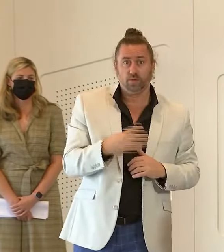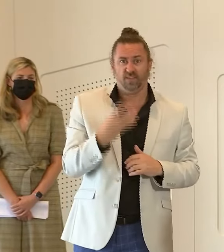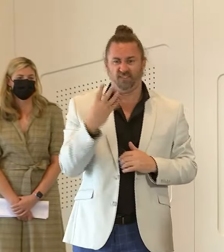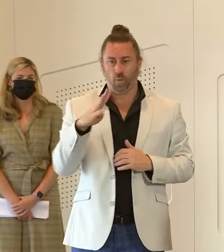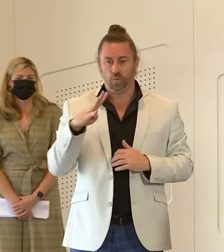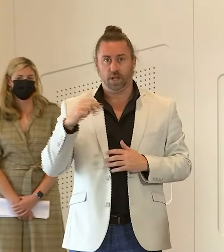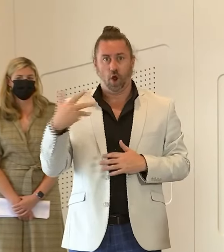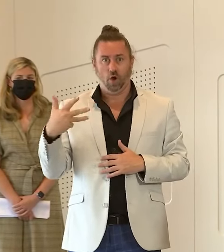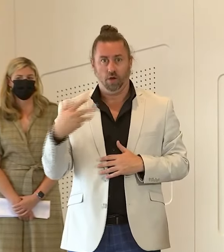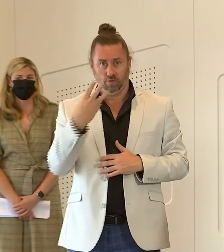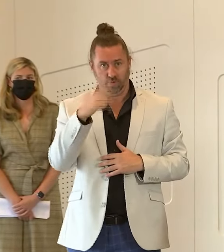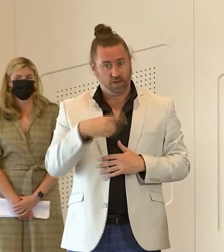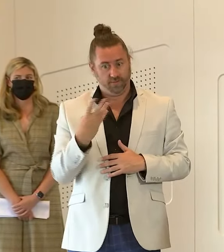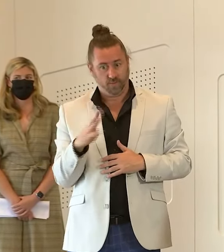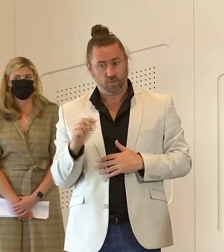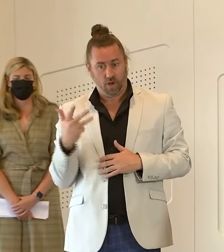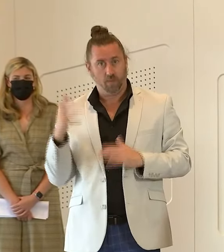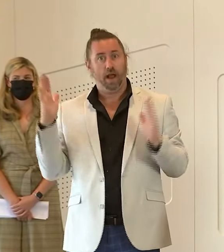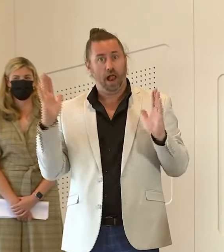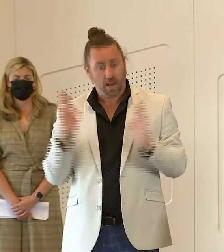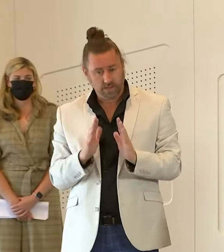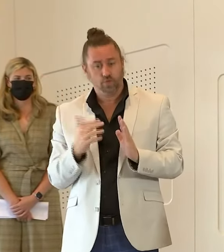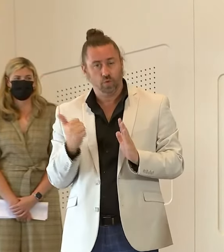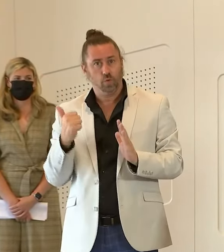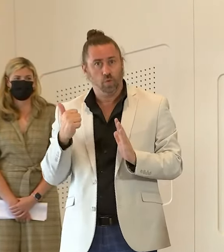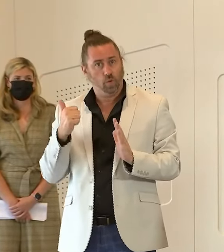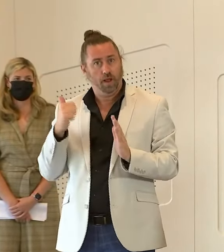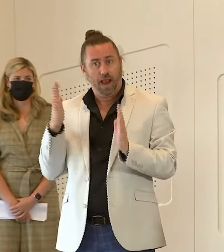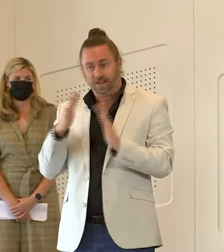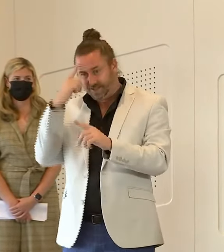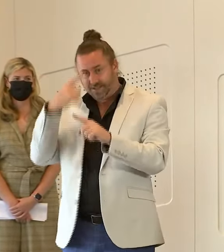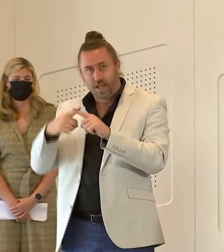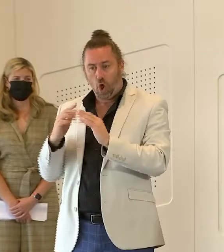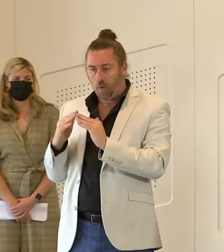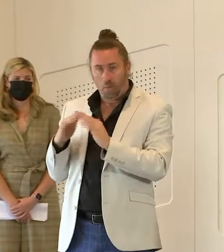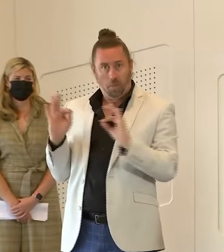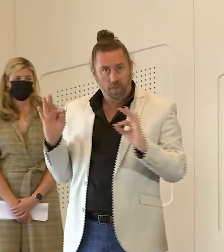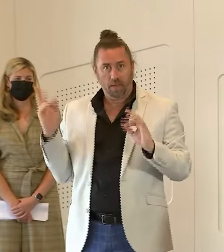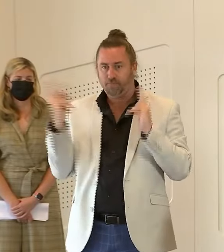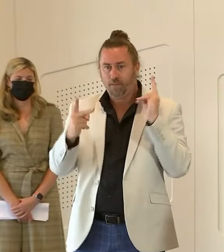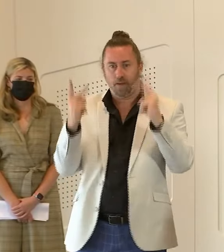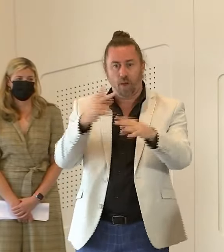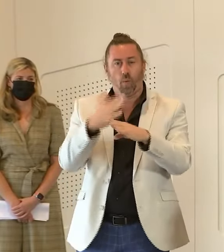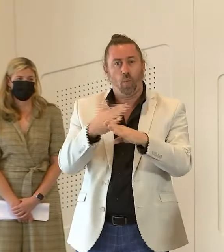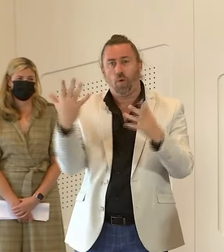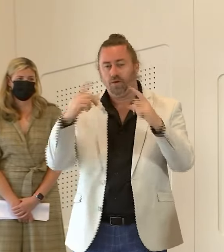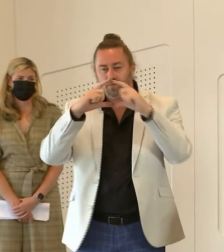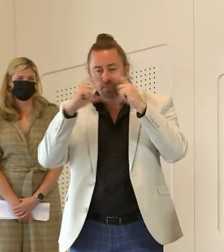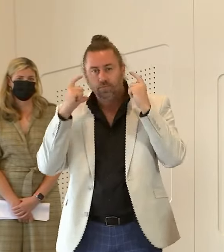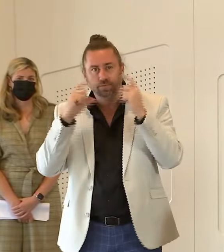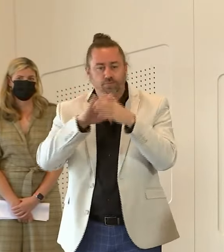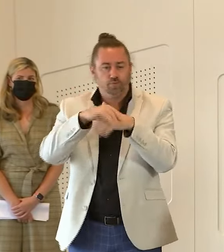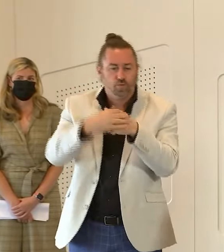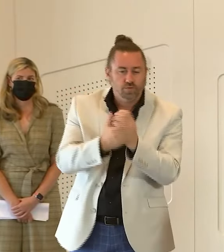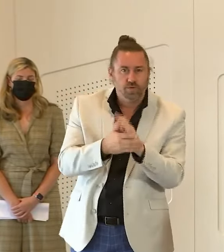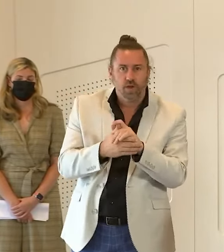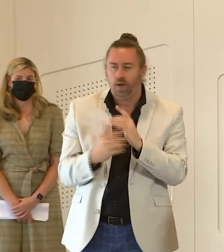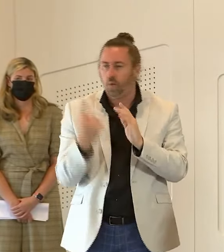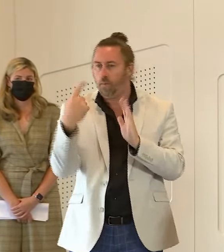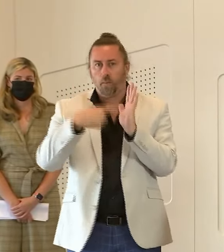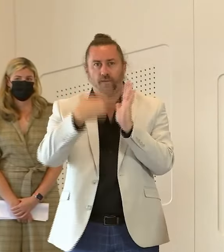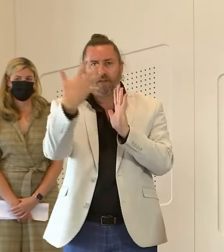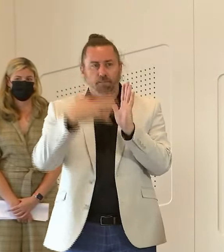so that's a positive sign but we've got a way to go so please everyone keep following the rules wearing your masks social distancing good hygiene